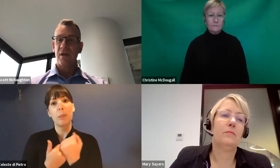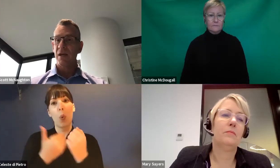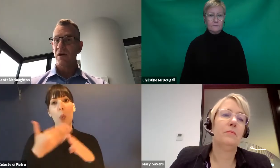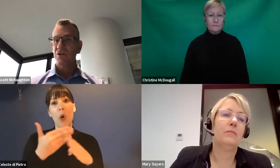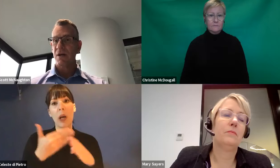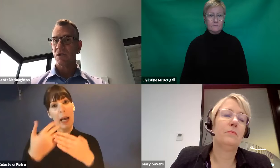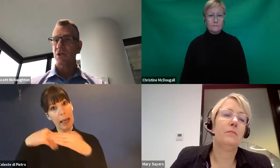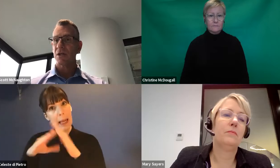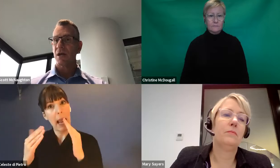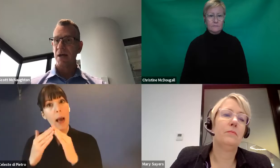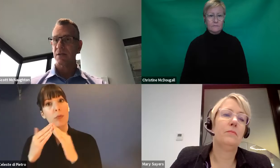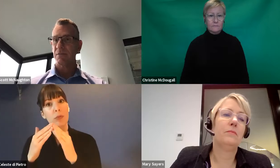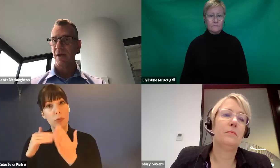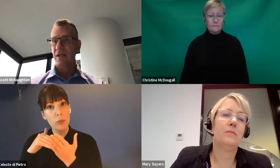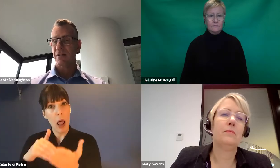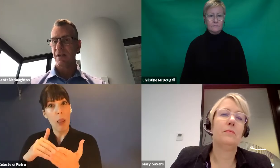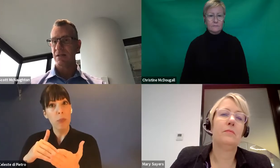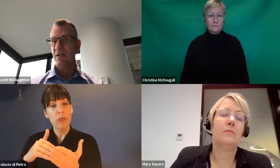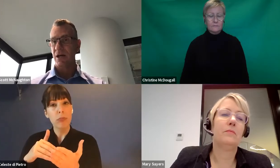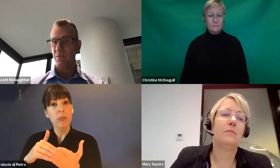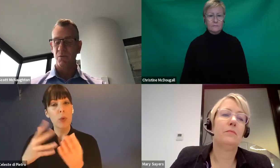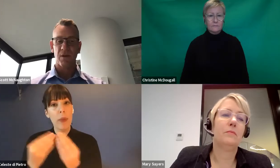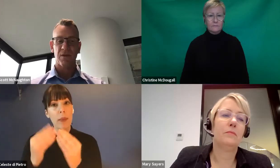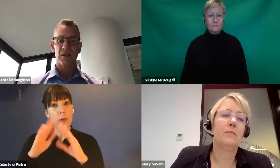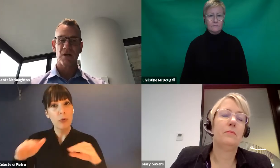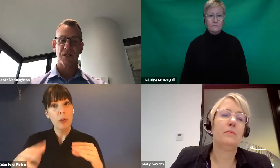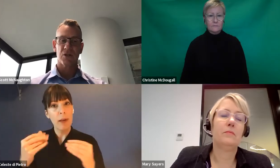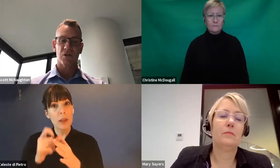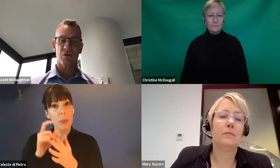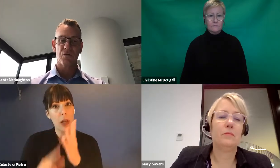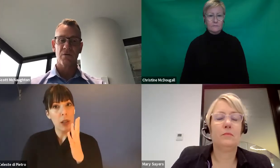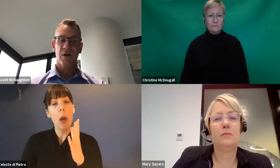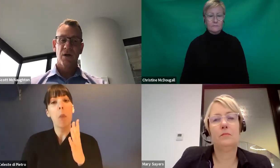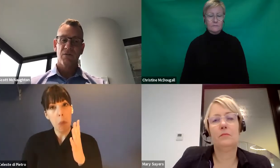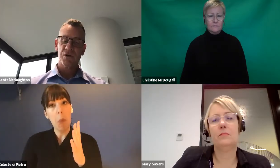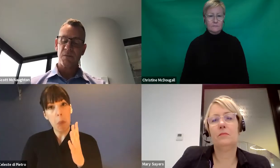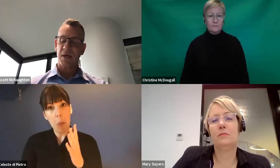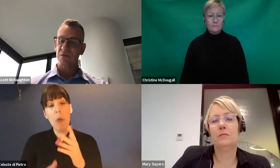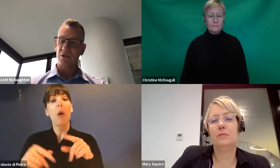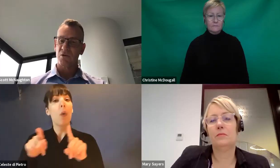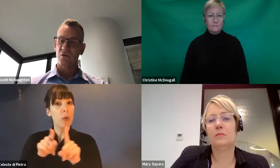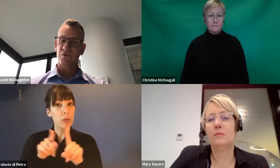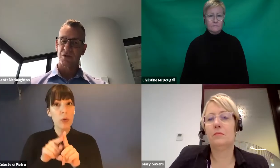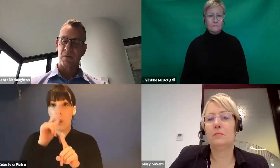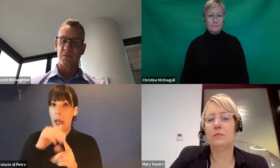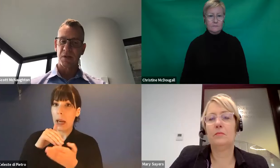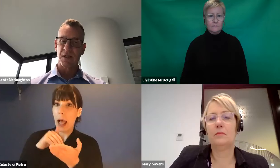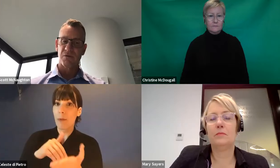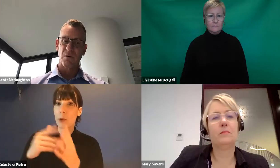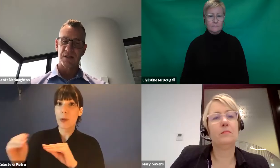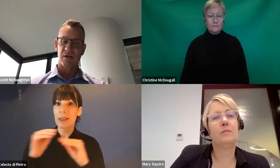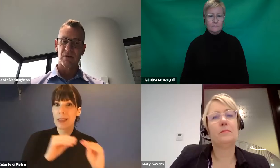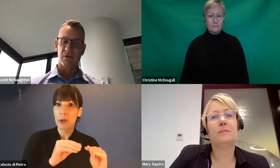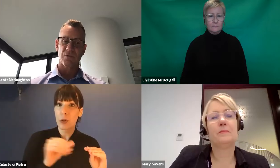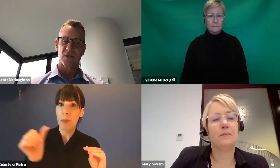with any of those transition capacity building activities to help with the transition to school. Of course, it becomes the school's responsibility